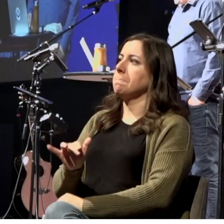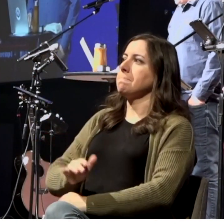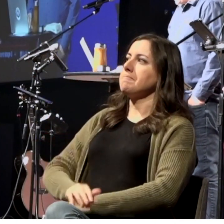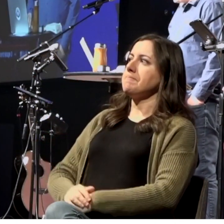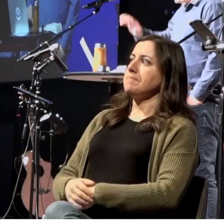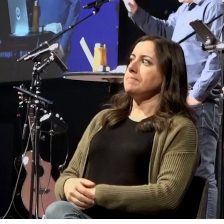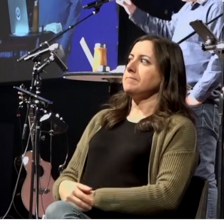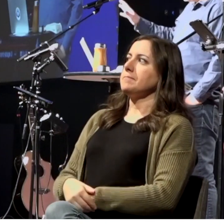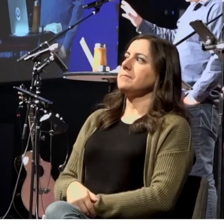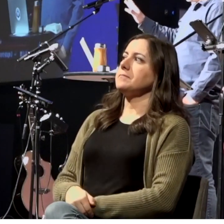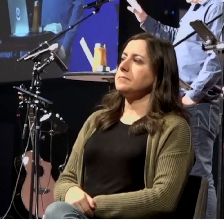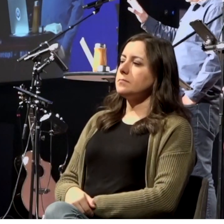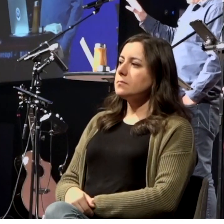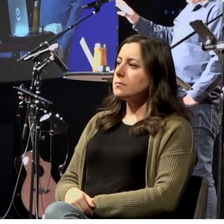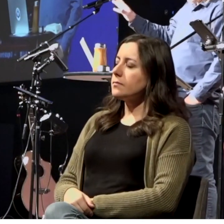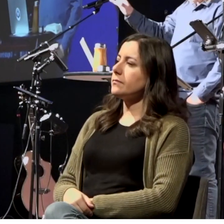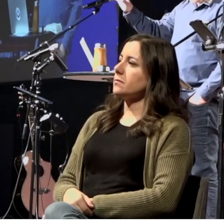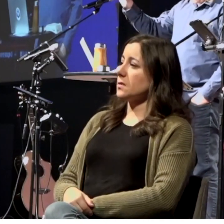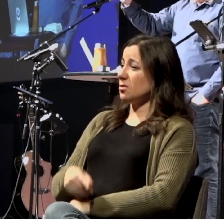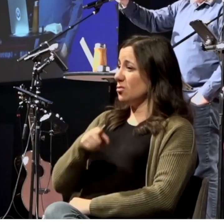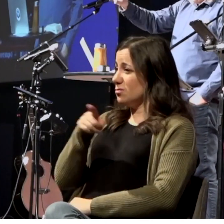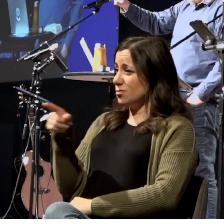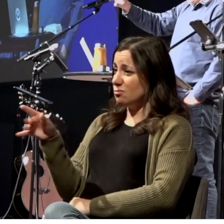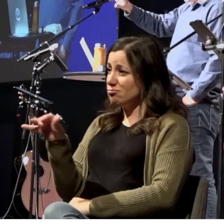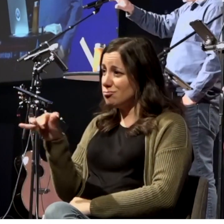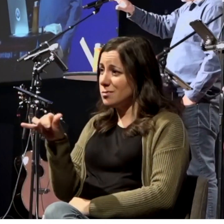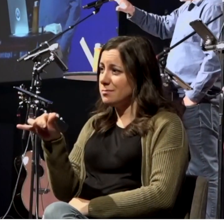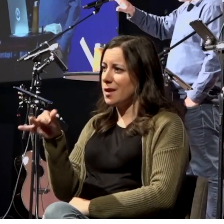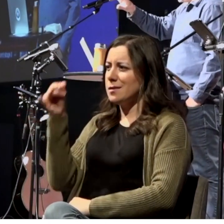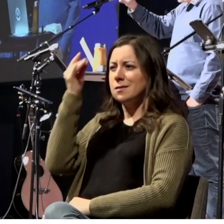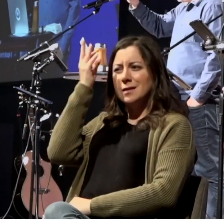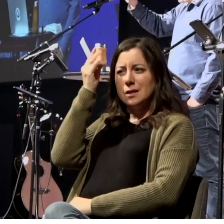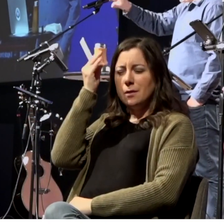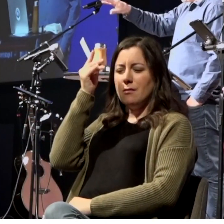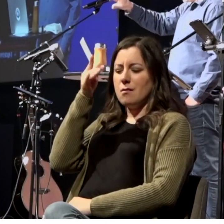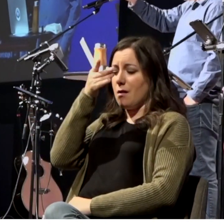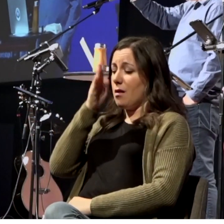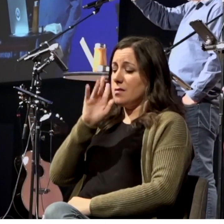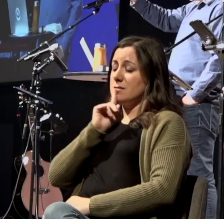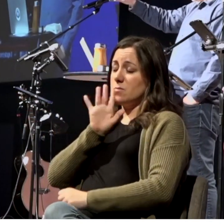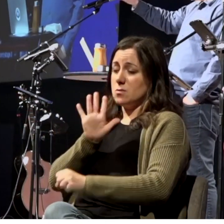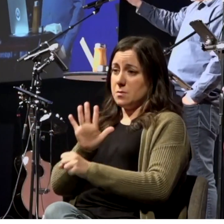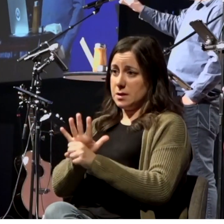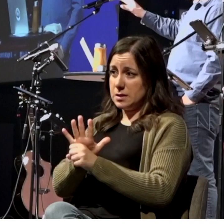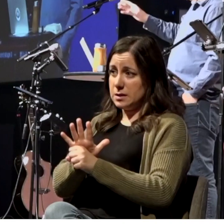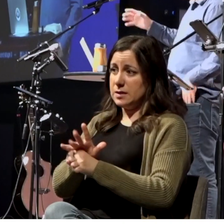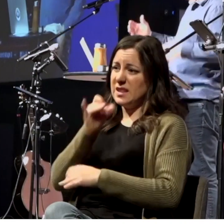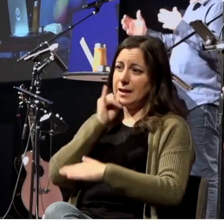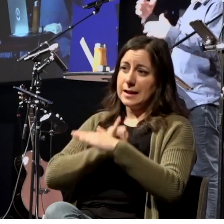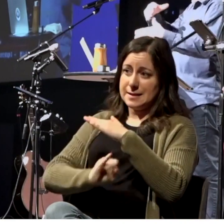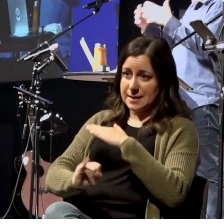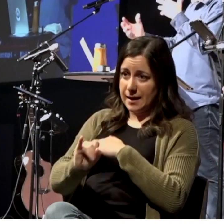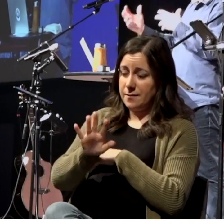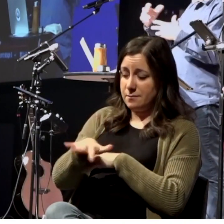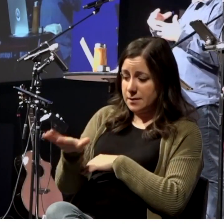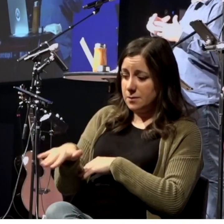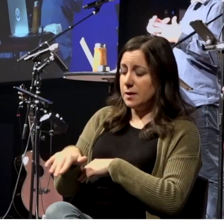I want you to consider how the promises of God in Isaiah chapter 55 and in John chapter 6 how they go hand in hand.